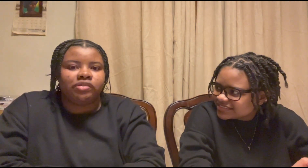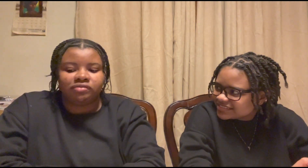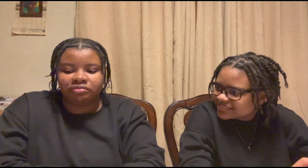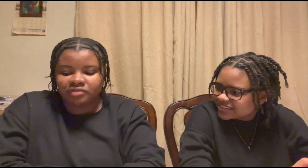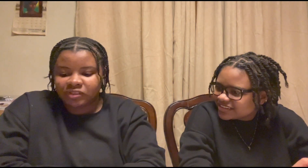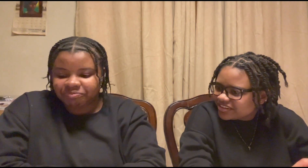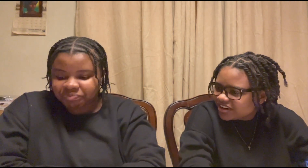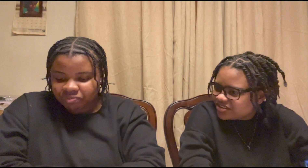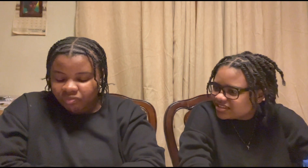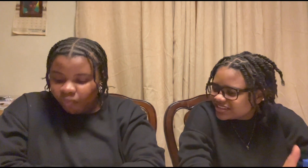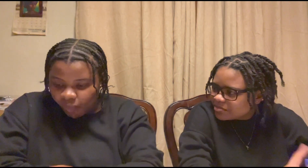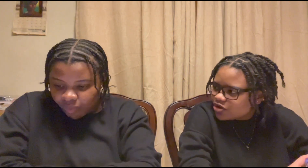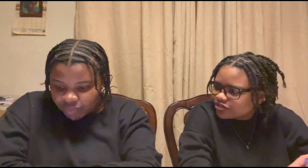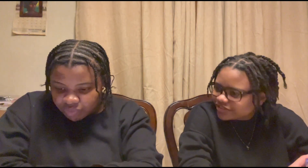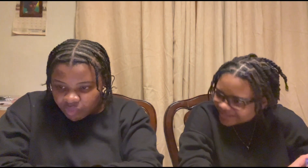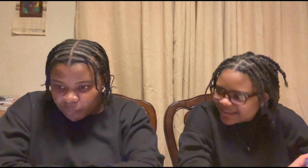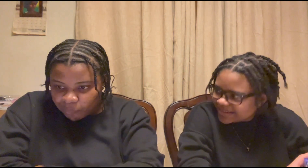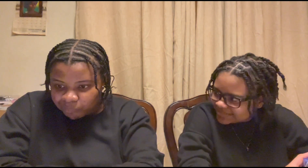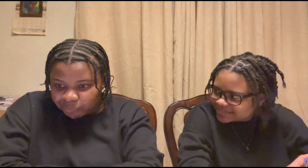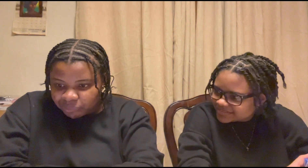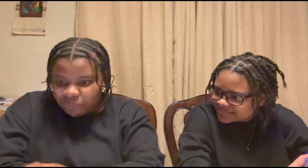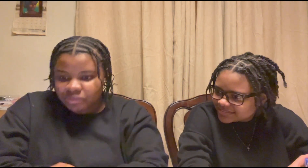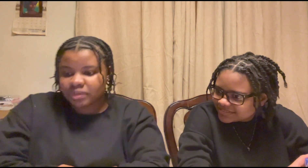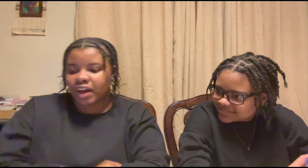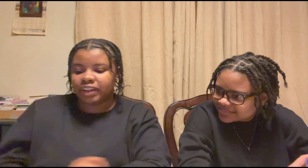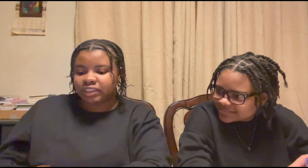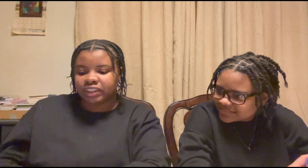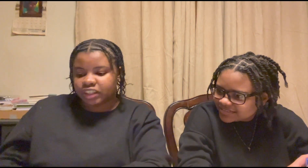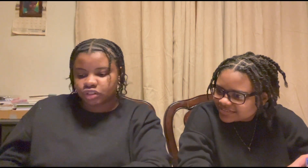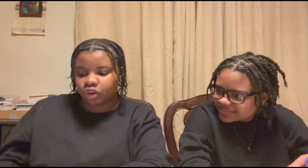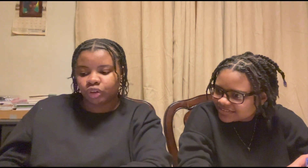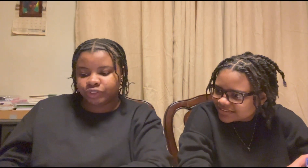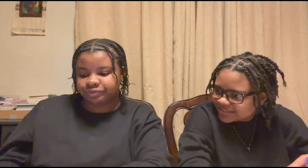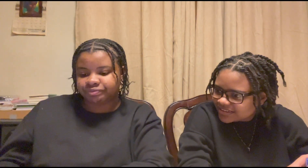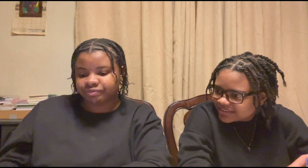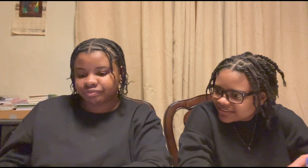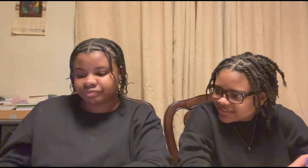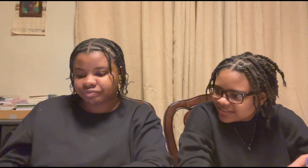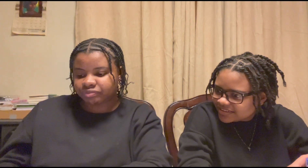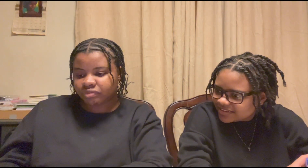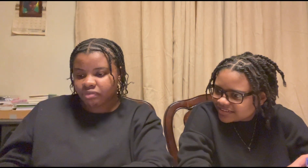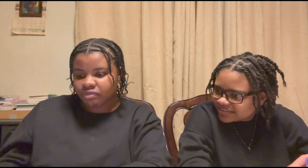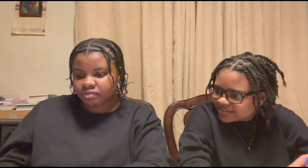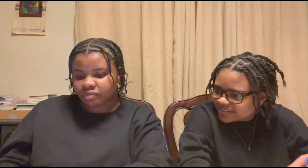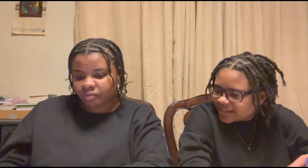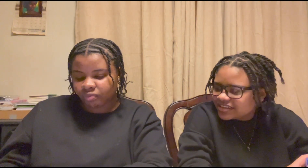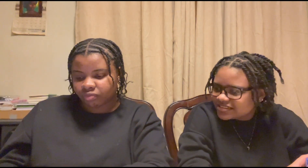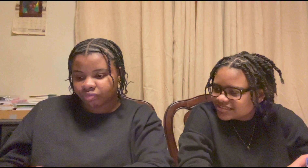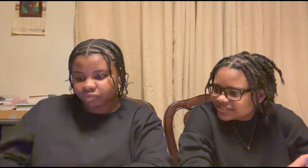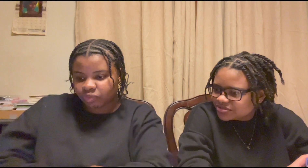are you thinking about greenland iceland isn't cold and it's you